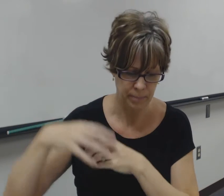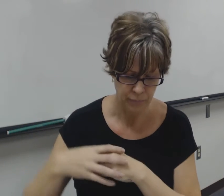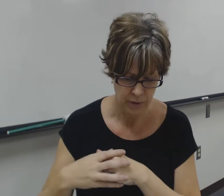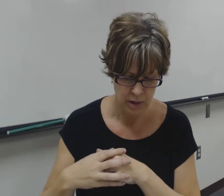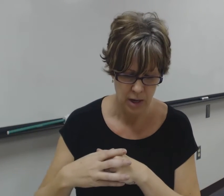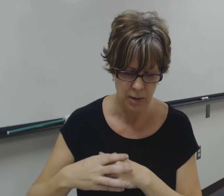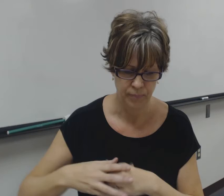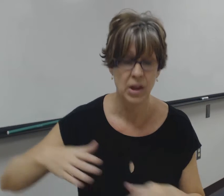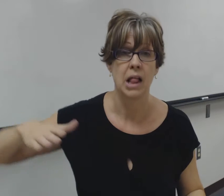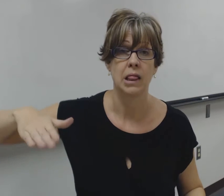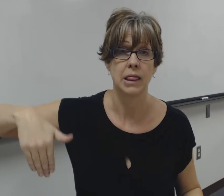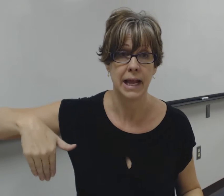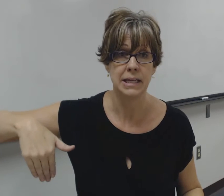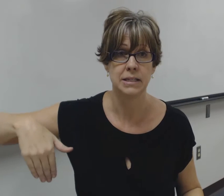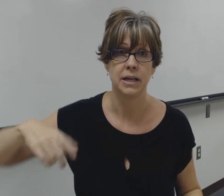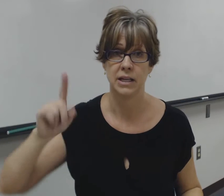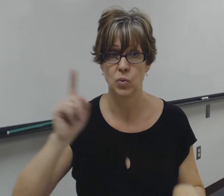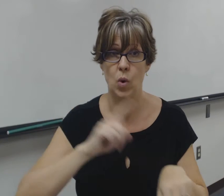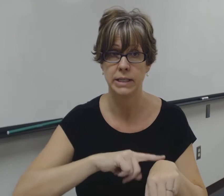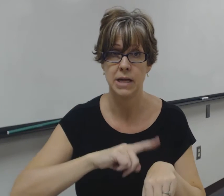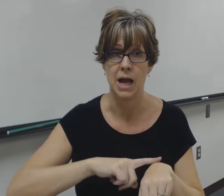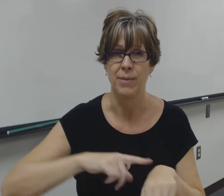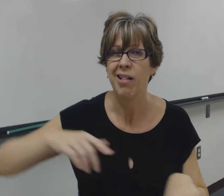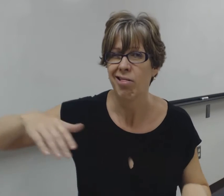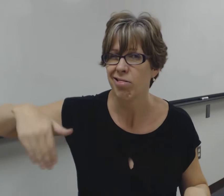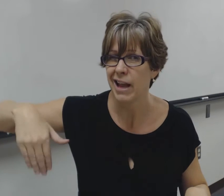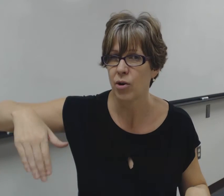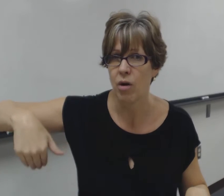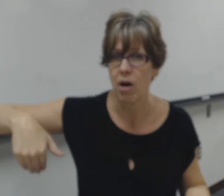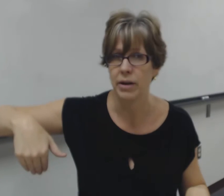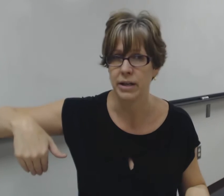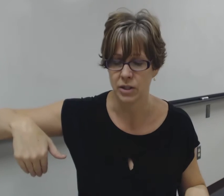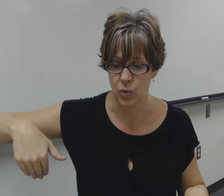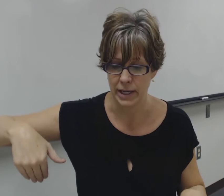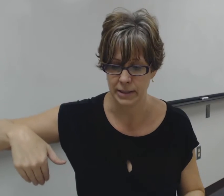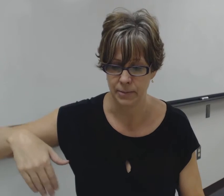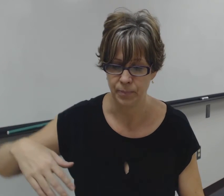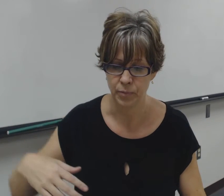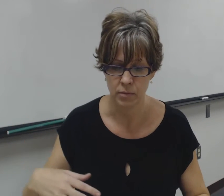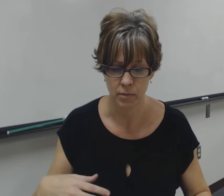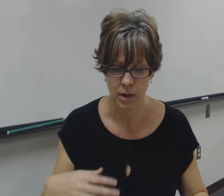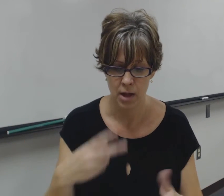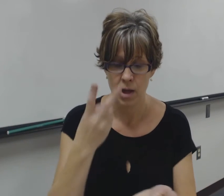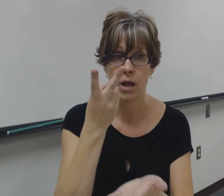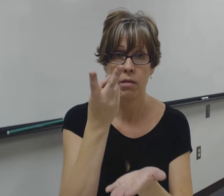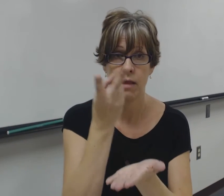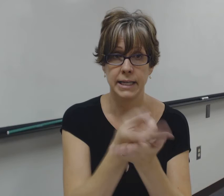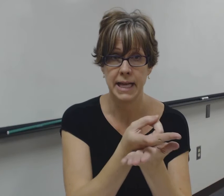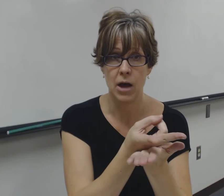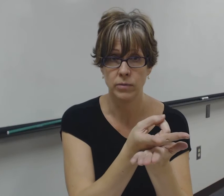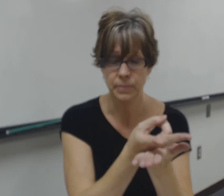late is one time later on is twice lie down